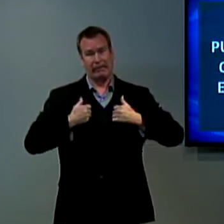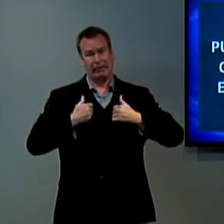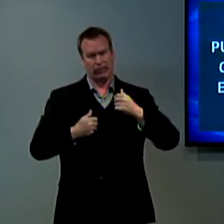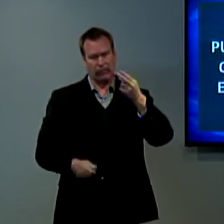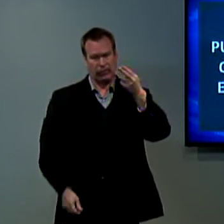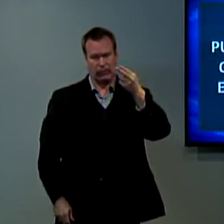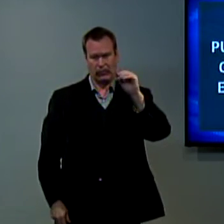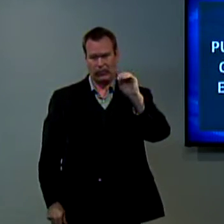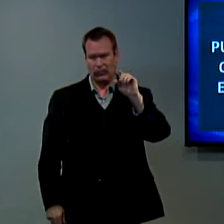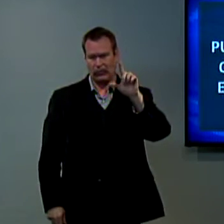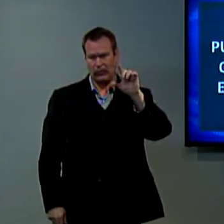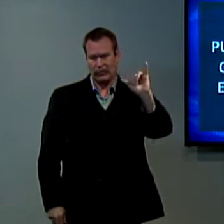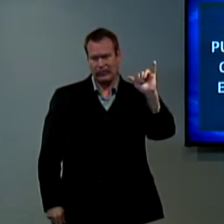desires that we have a holy life.